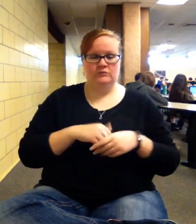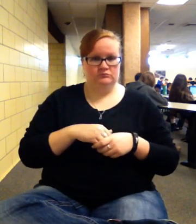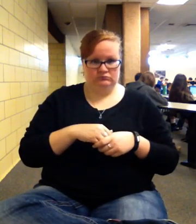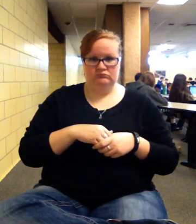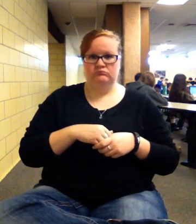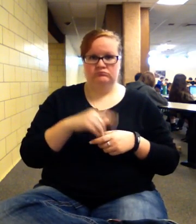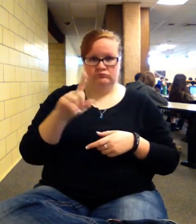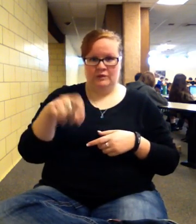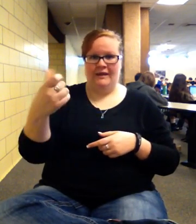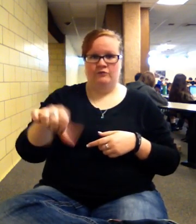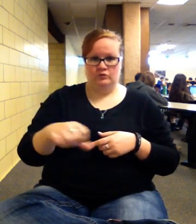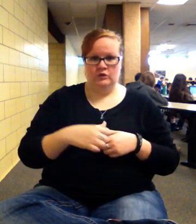it.